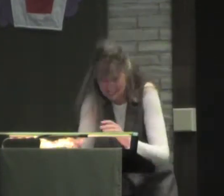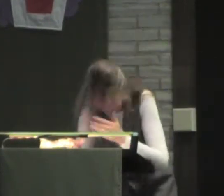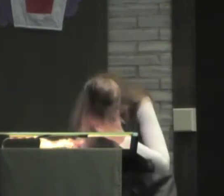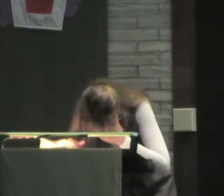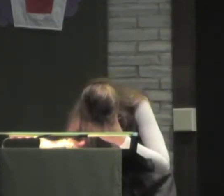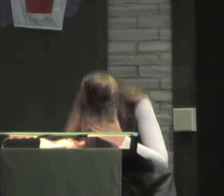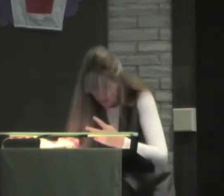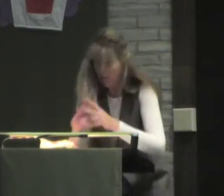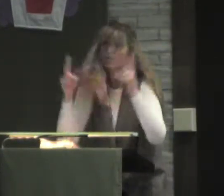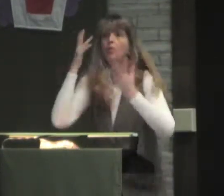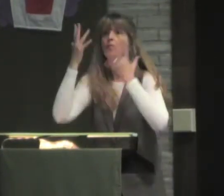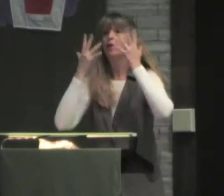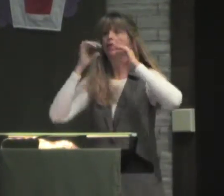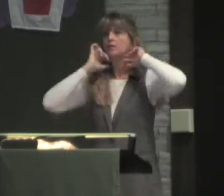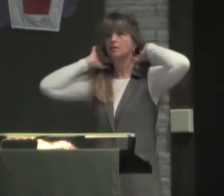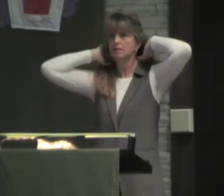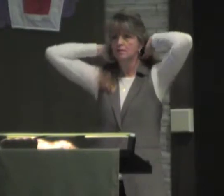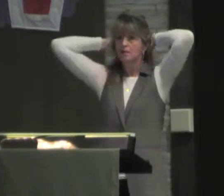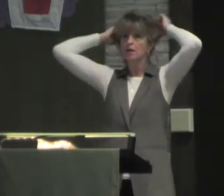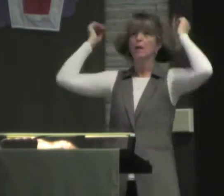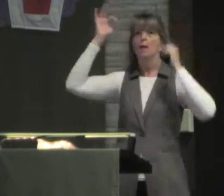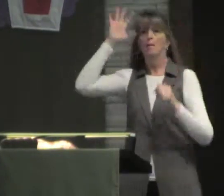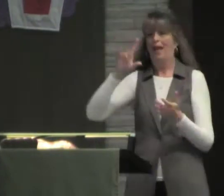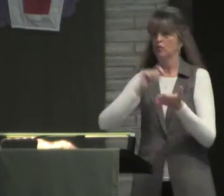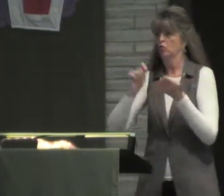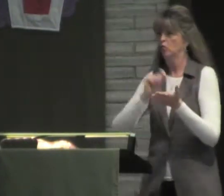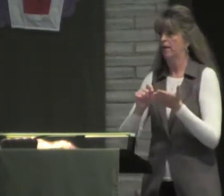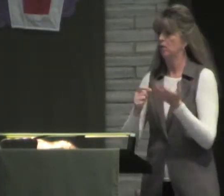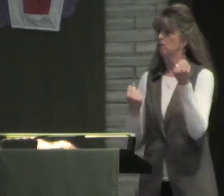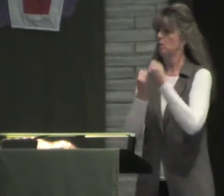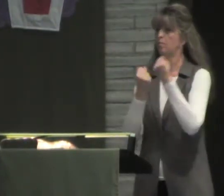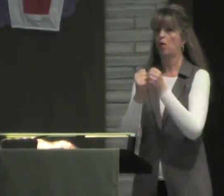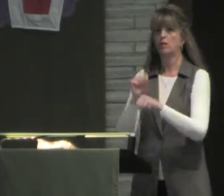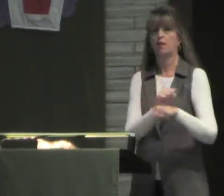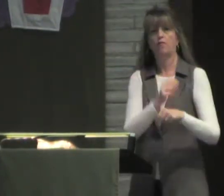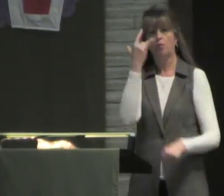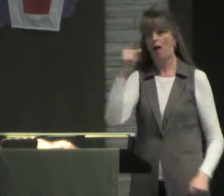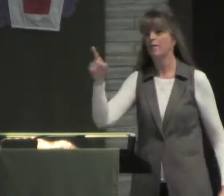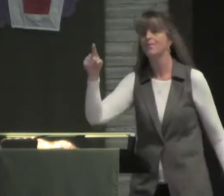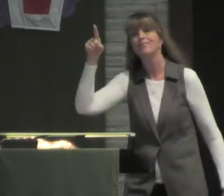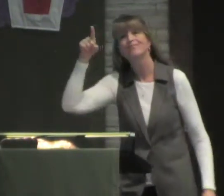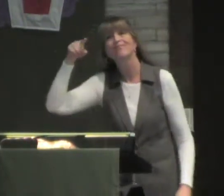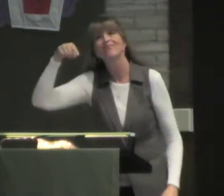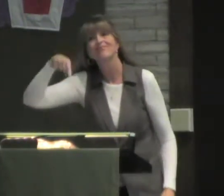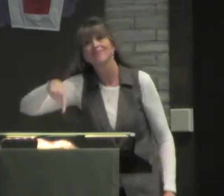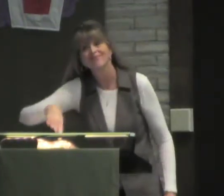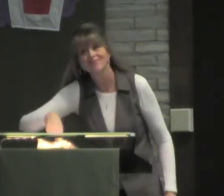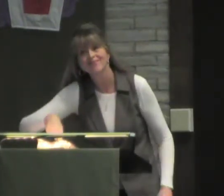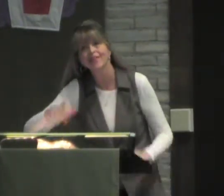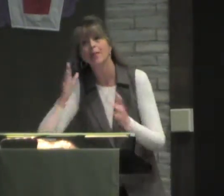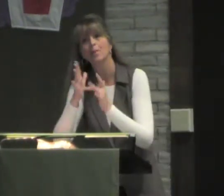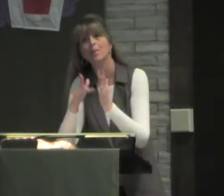pastors. Pastors, that's humiliating. But pastors who pointed to scriptures